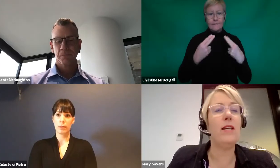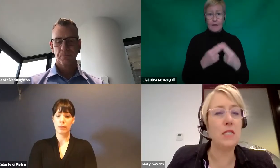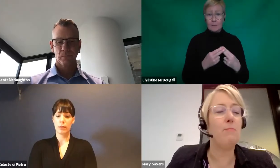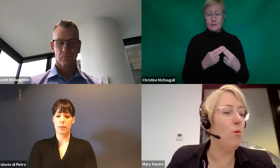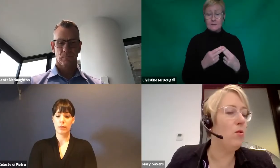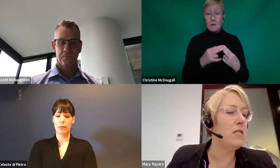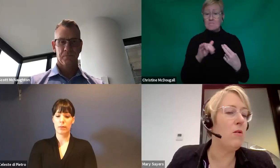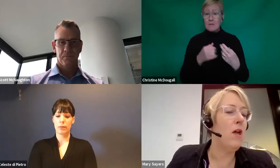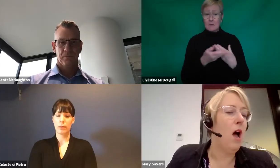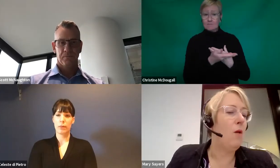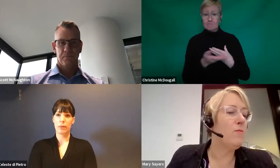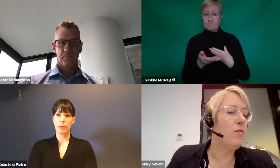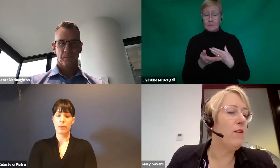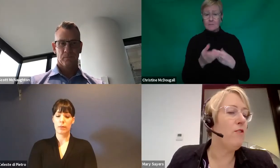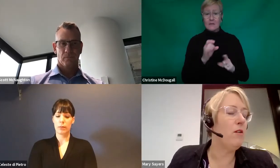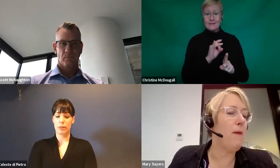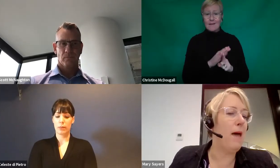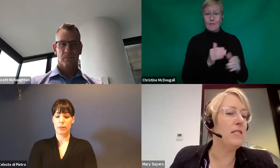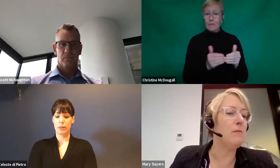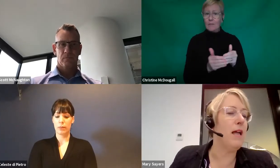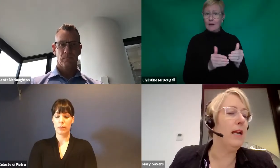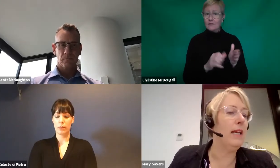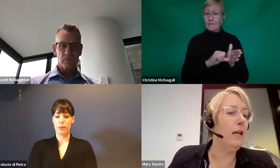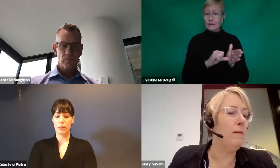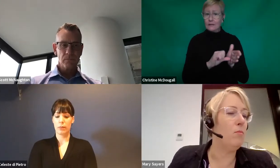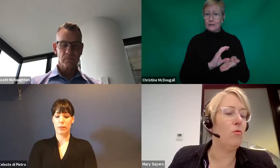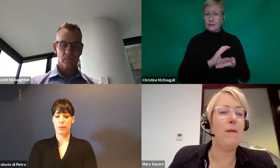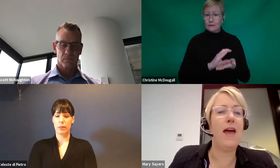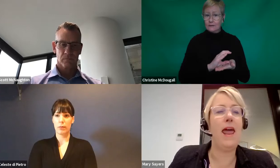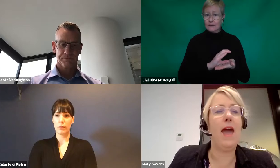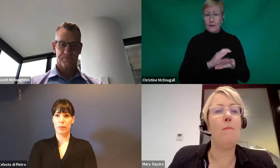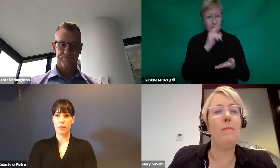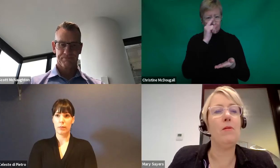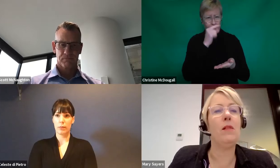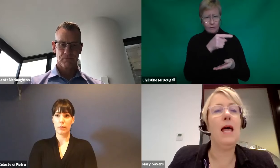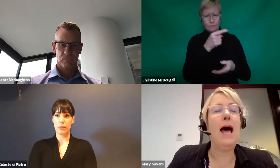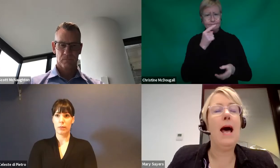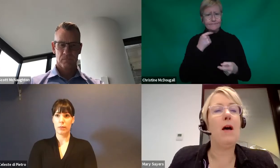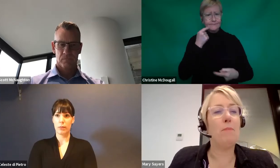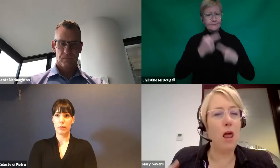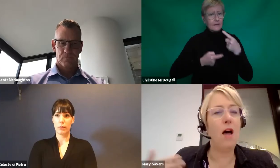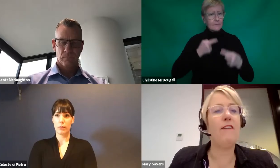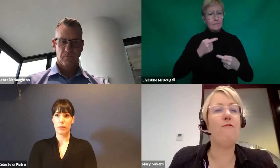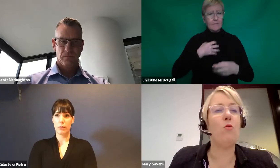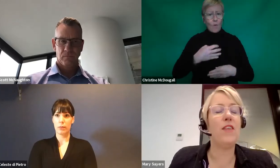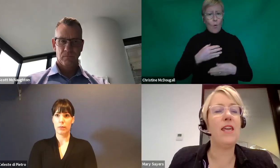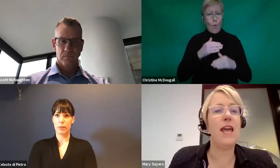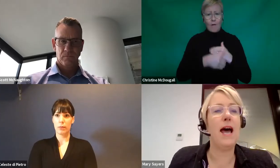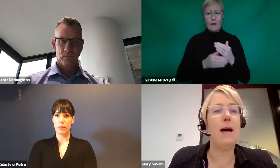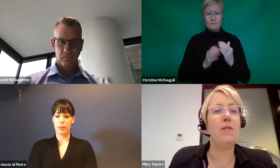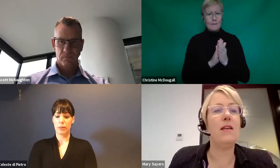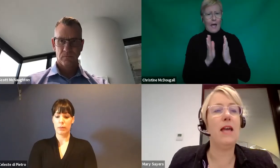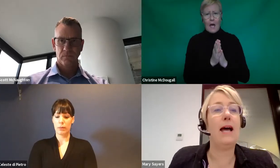NDIS supports. I was wondering if you could perhaps explain a little bit more about how people apply to